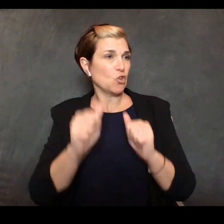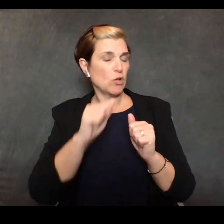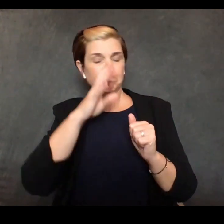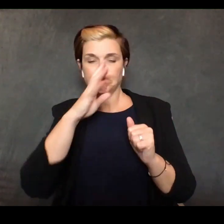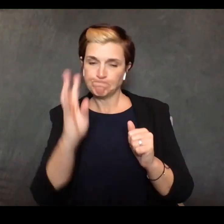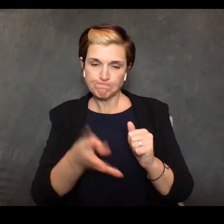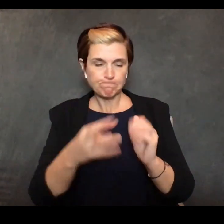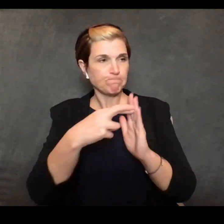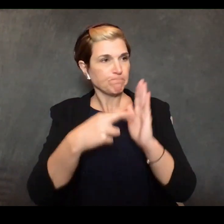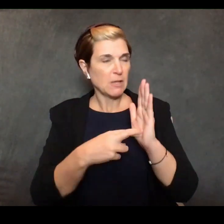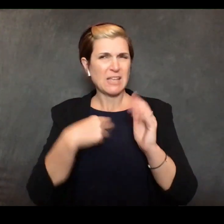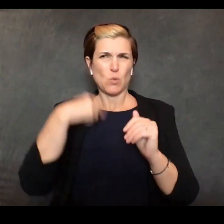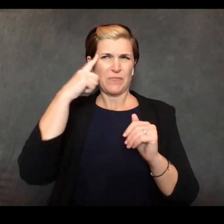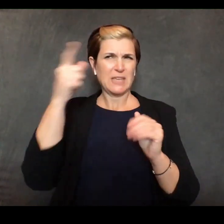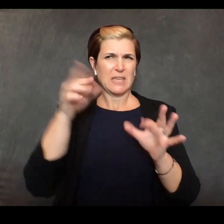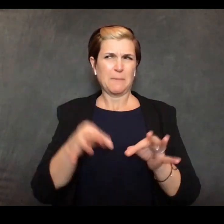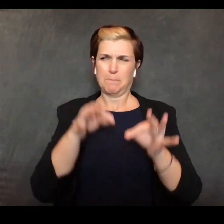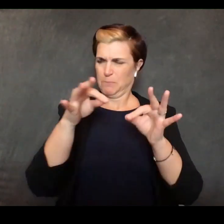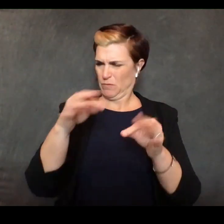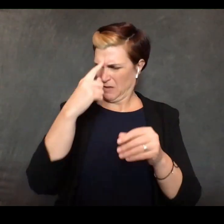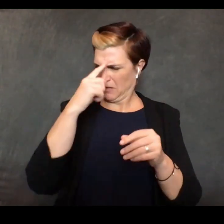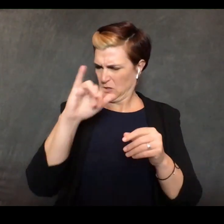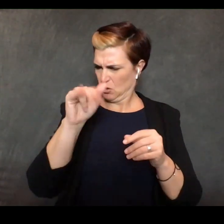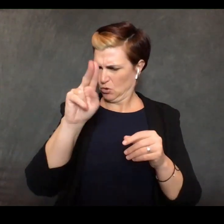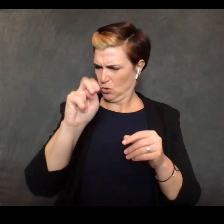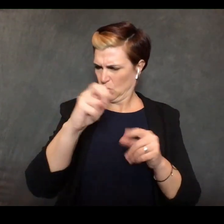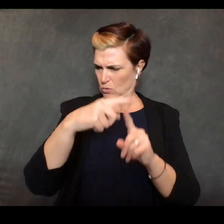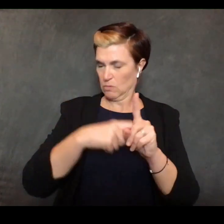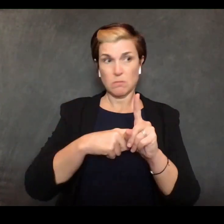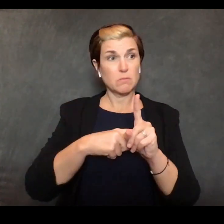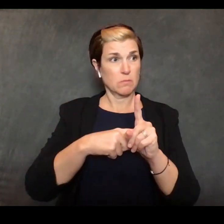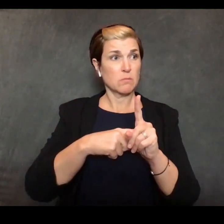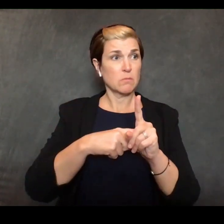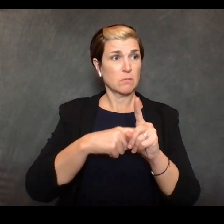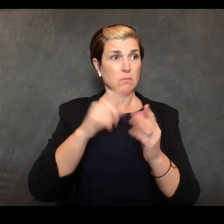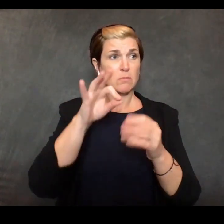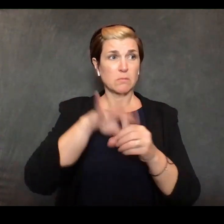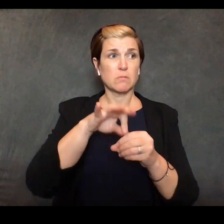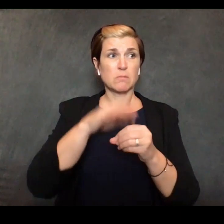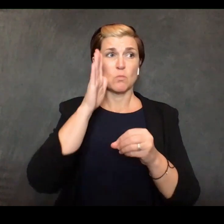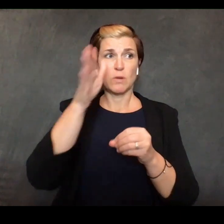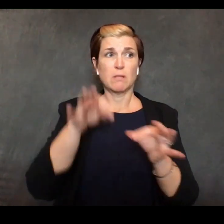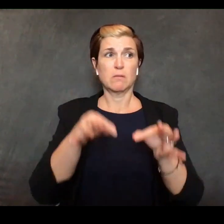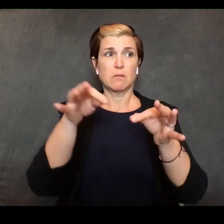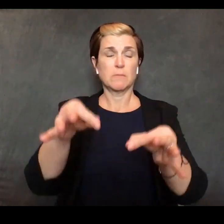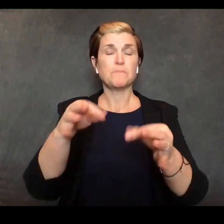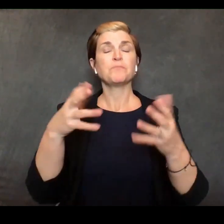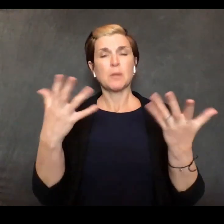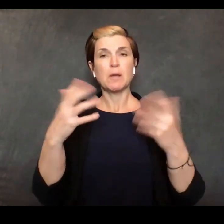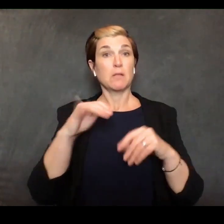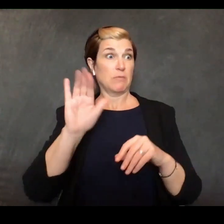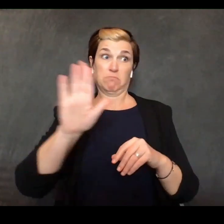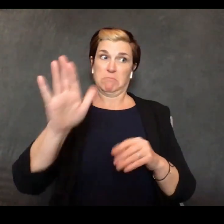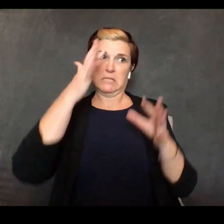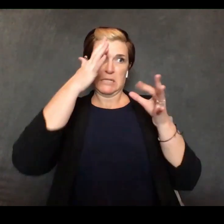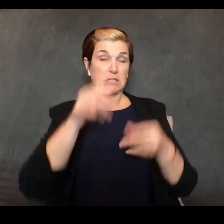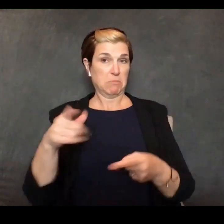in june but uh... would be a decision that would be made by him he felt it was necessary uh... the courts are